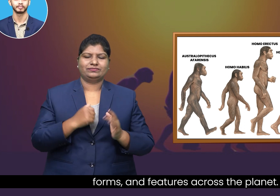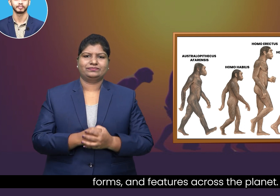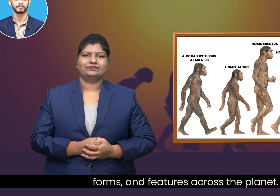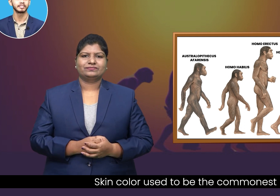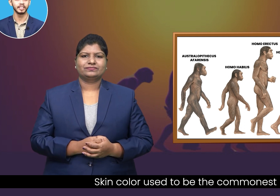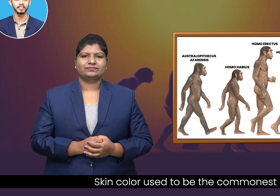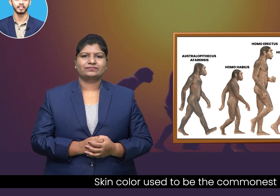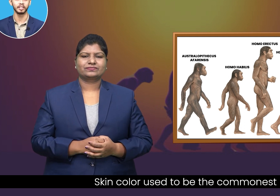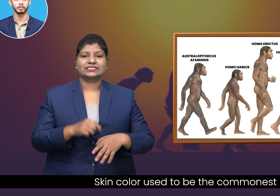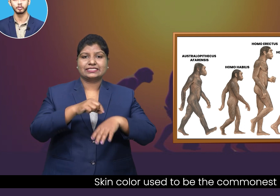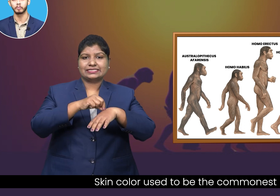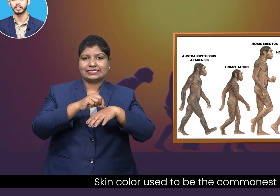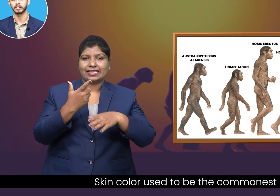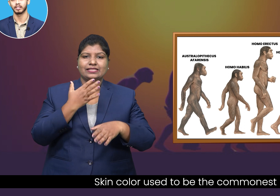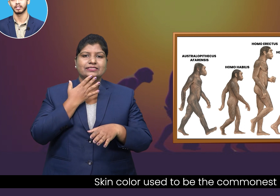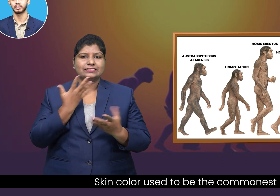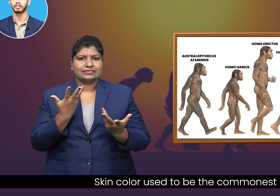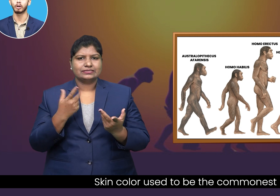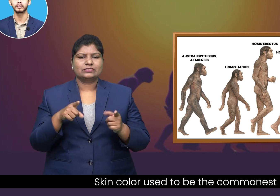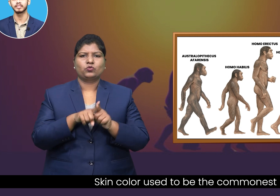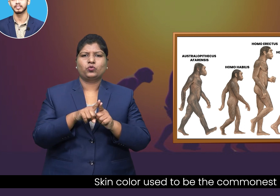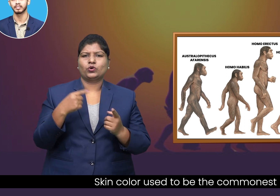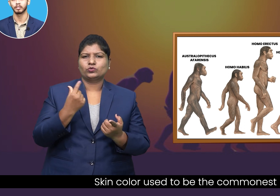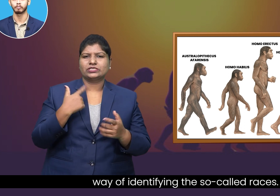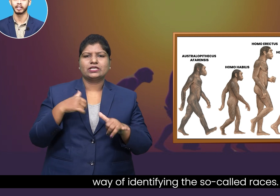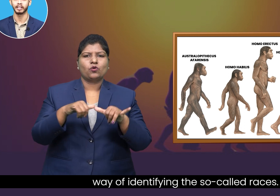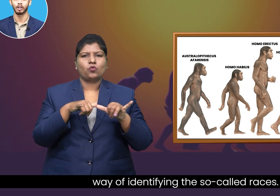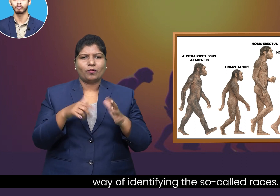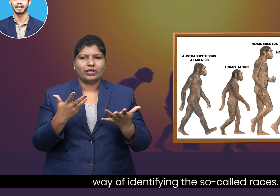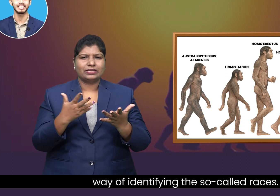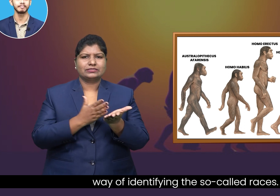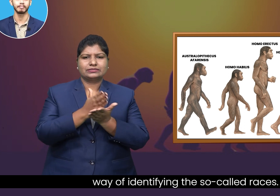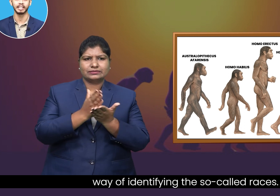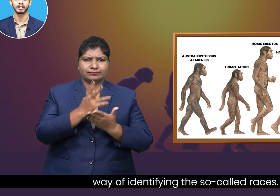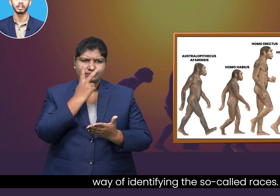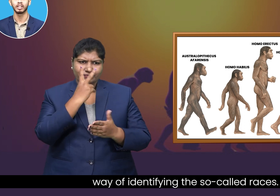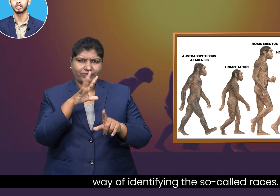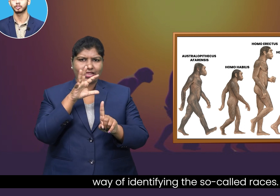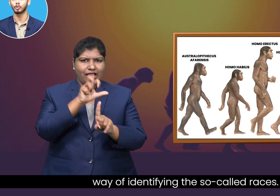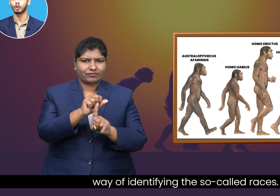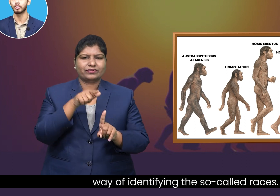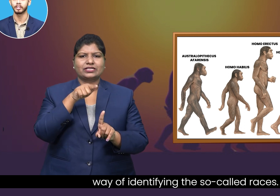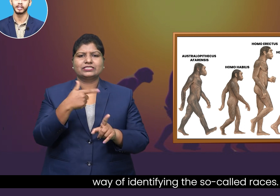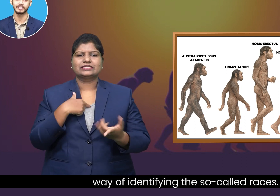Skin colour used to be the communist way of identifying the so-called races.